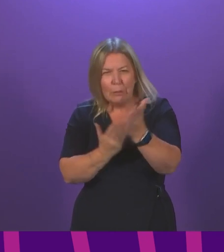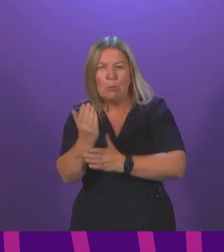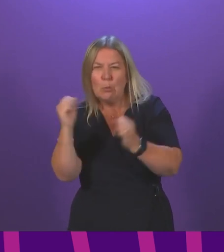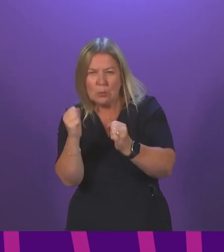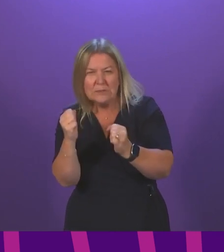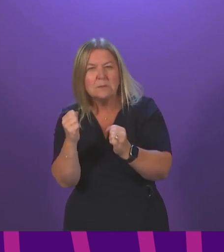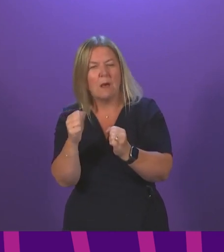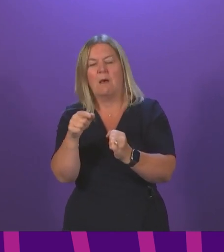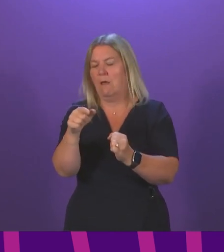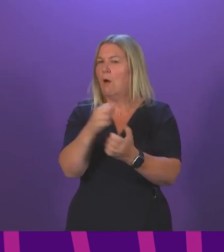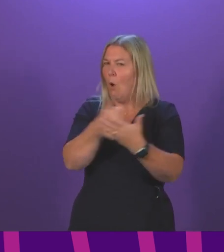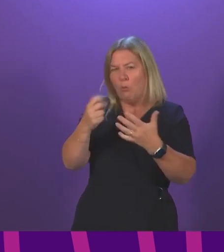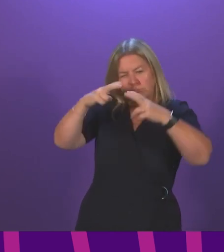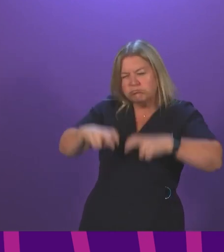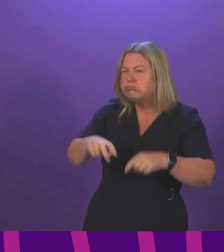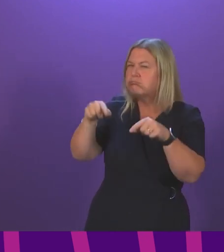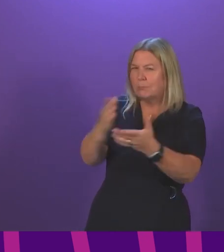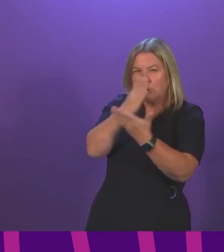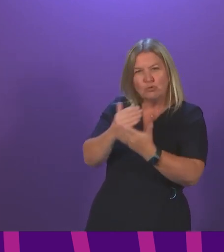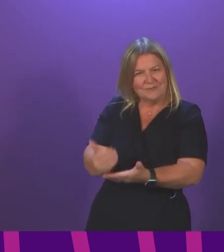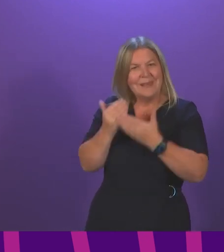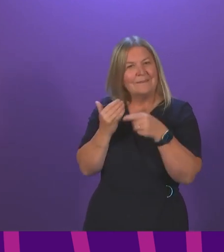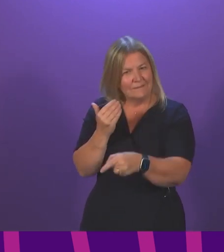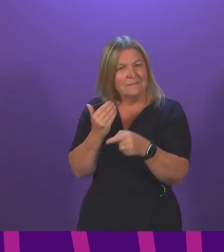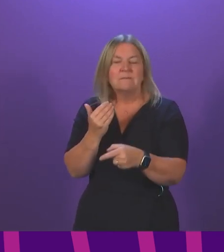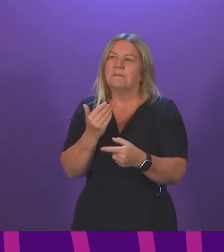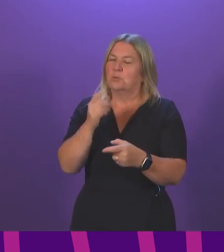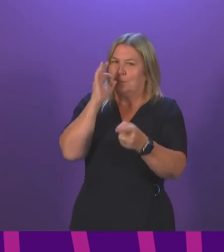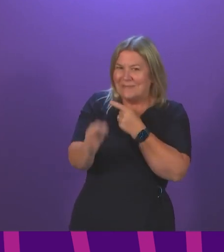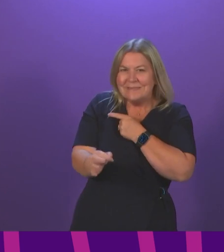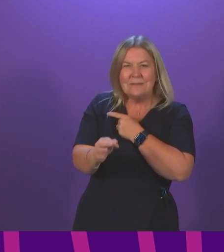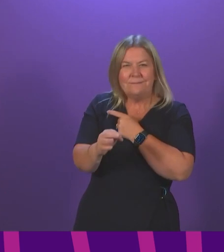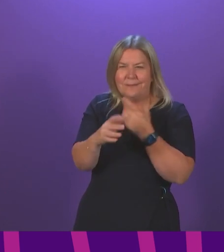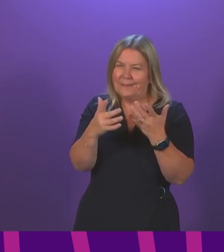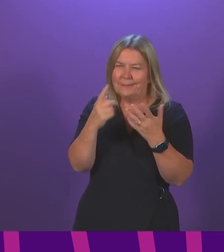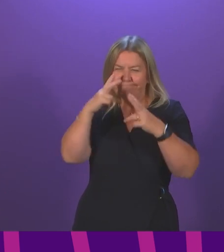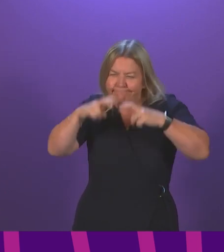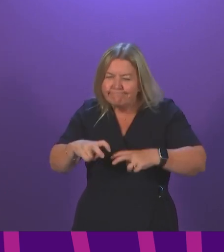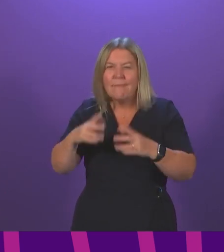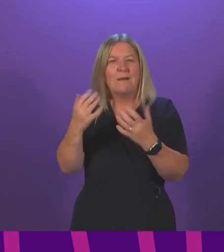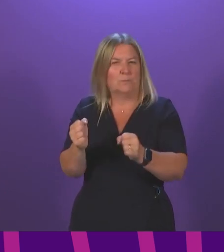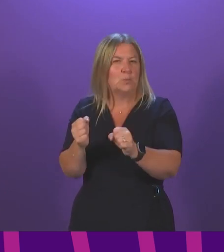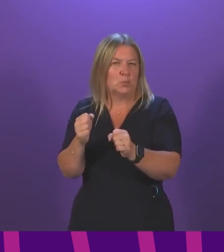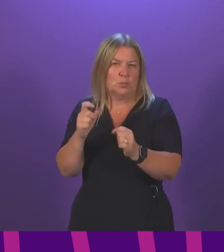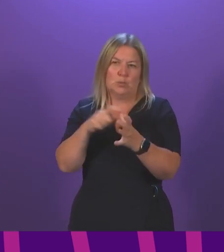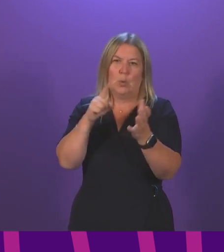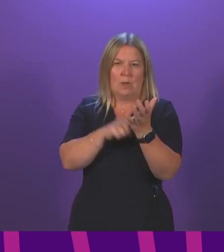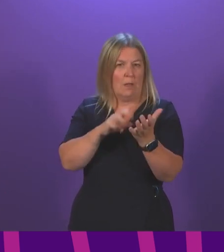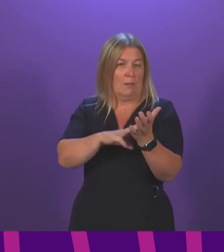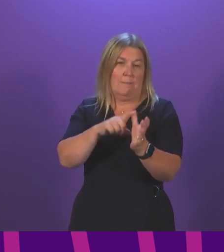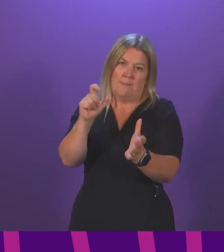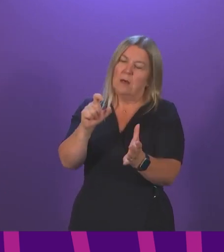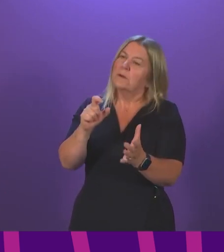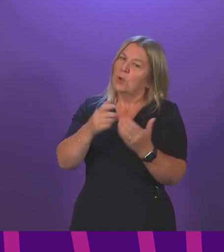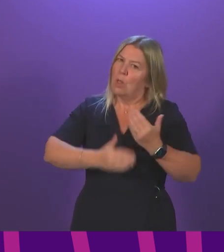relief vessels used, is complex. That must take account of a range of factors. And CalMac now has a long